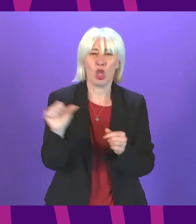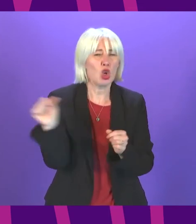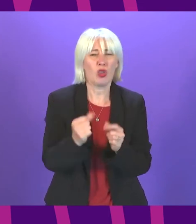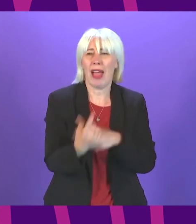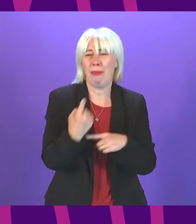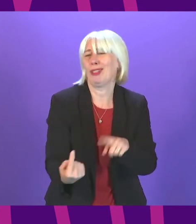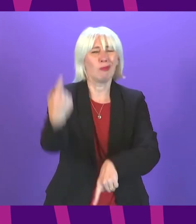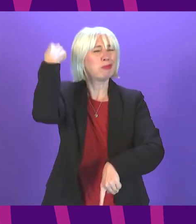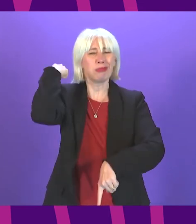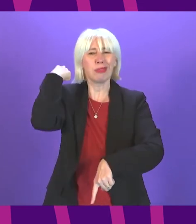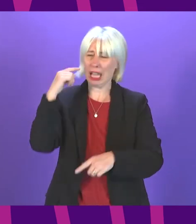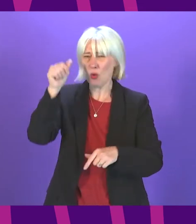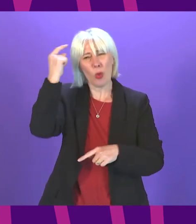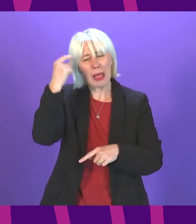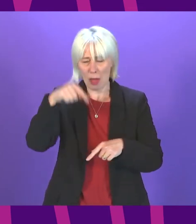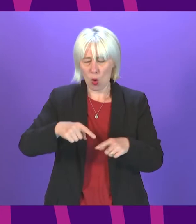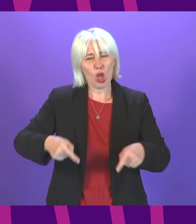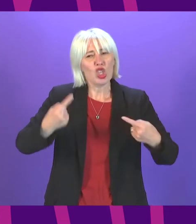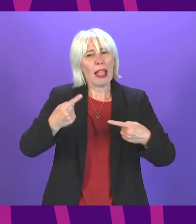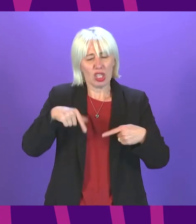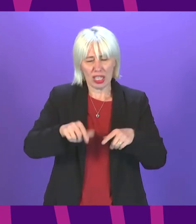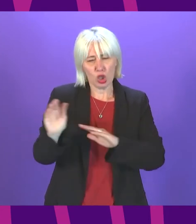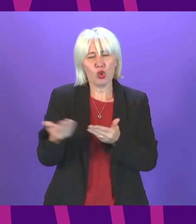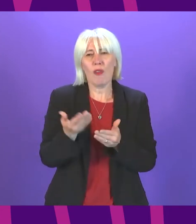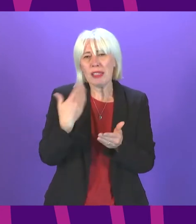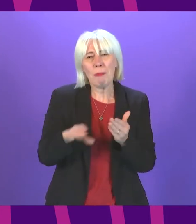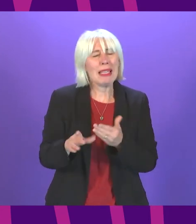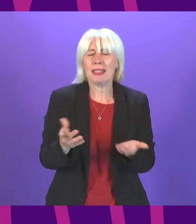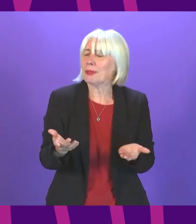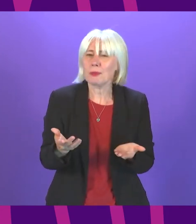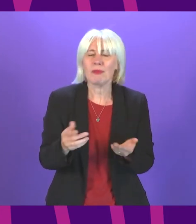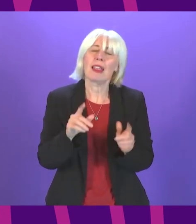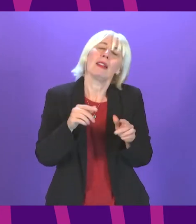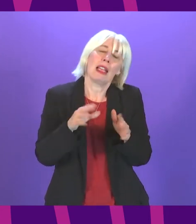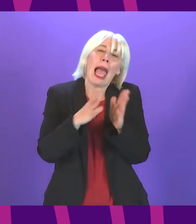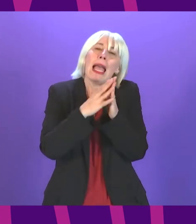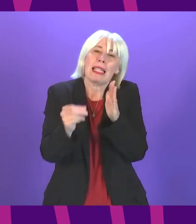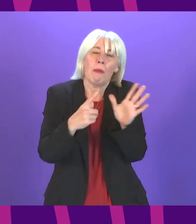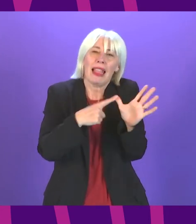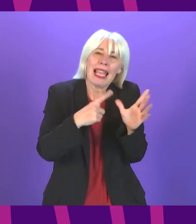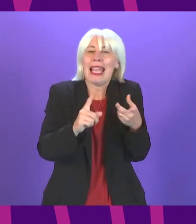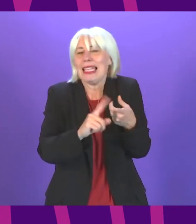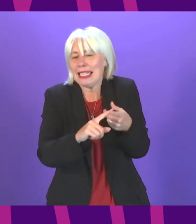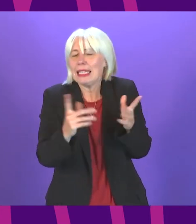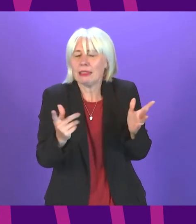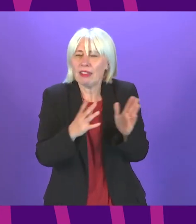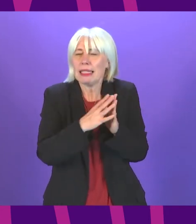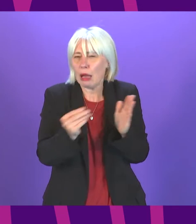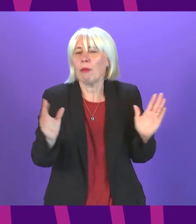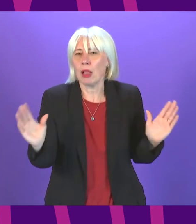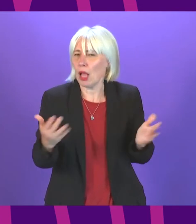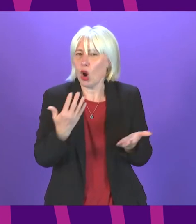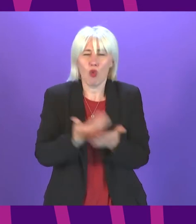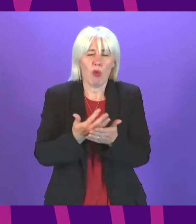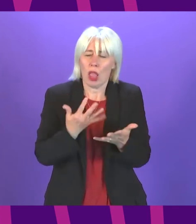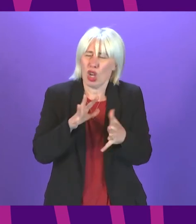given the scale of challenges our services face take accident emergency for an example presiding officer which is on its